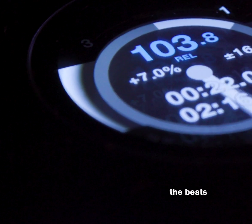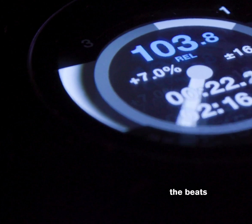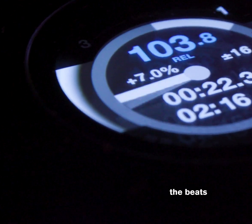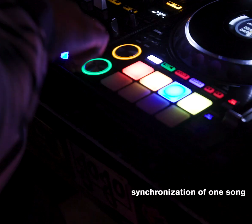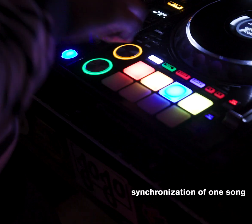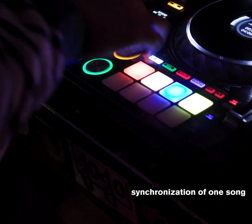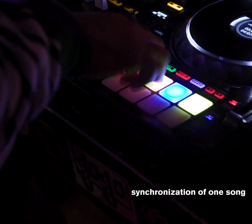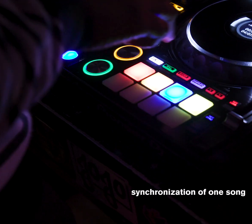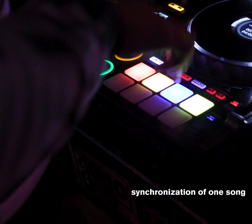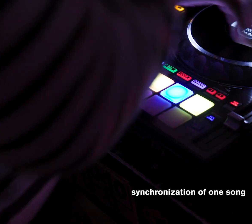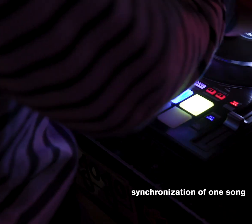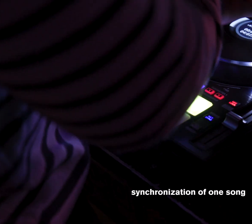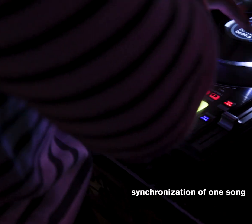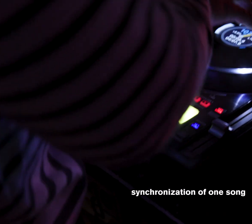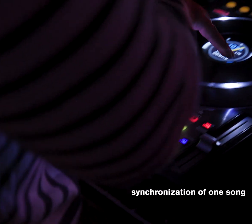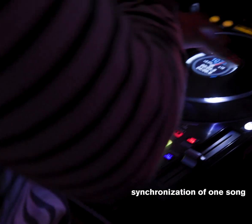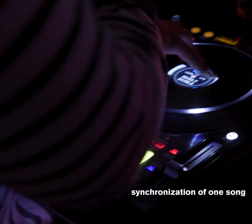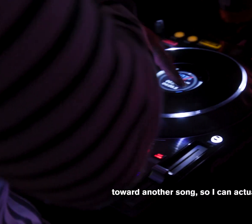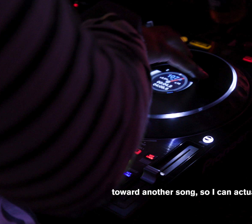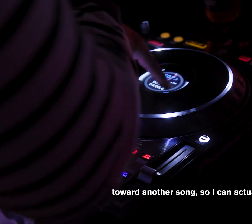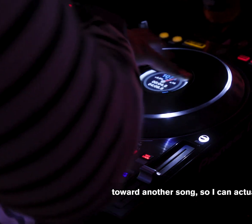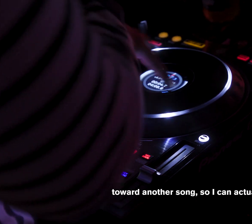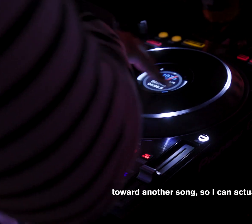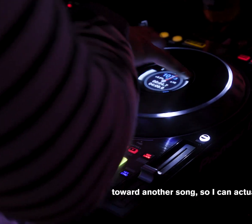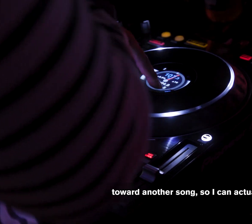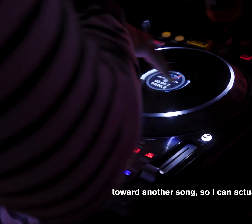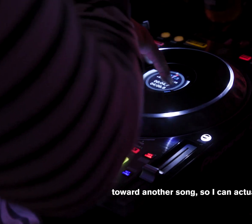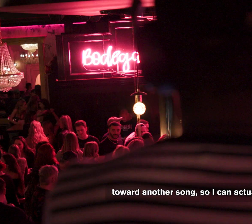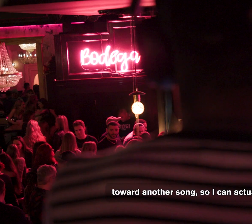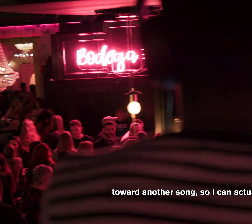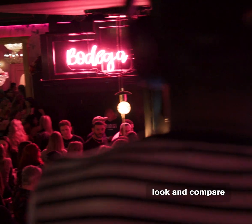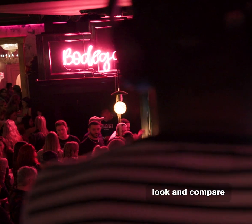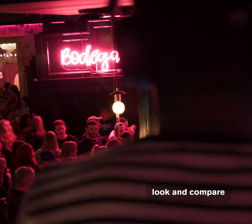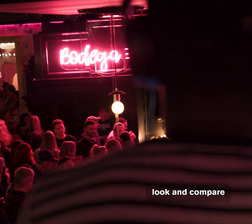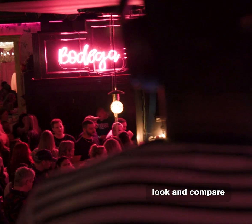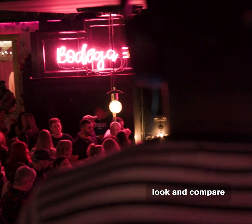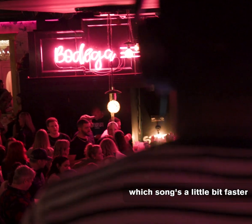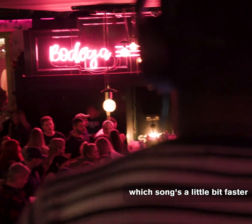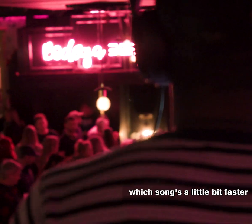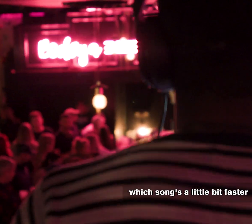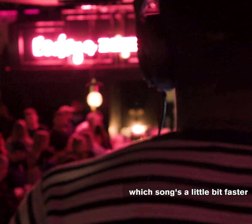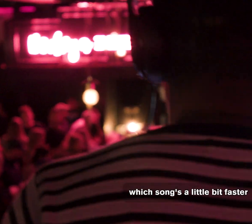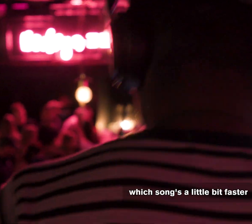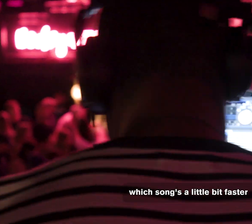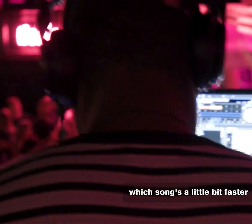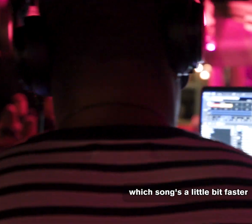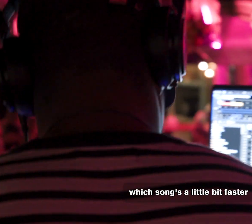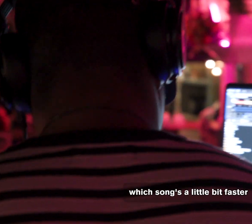synchronization of one song toward another song, so I can actually look and compare which song is a little bit faster